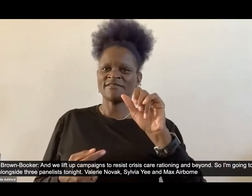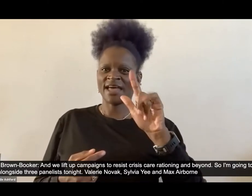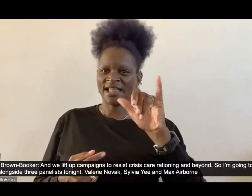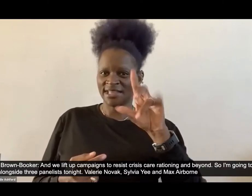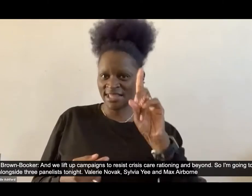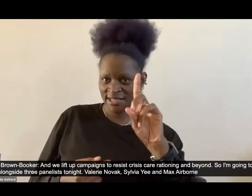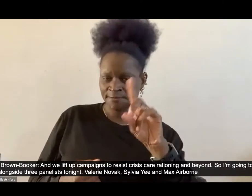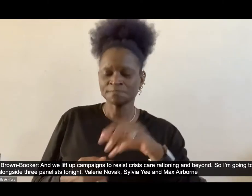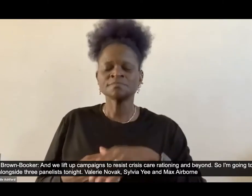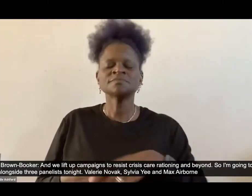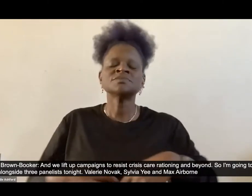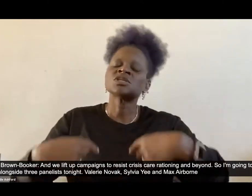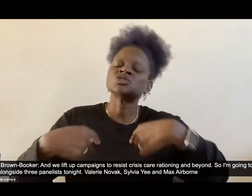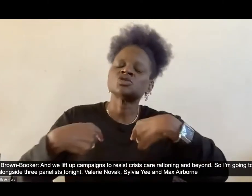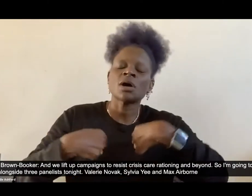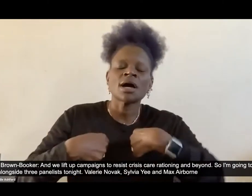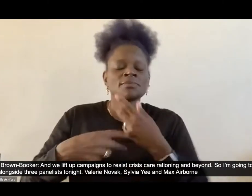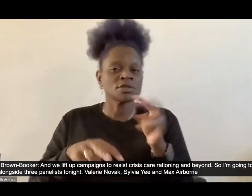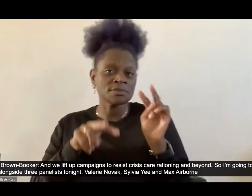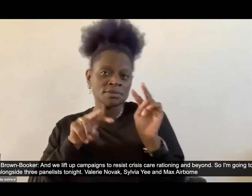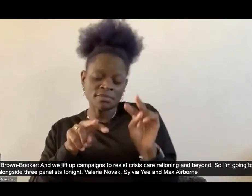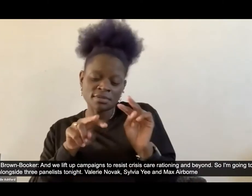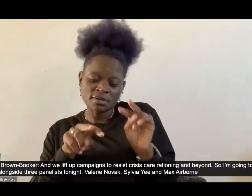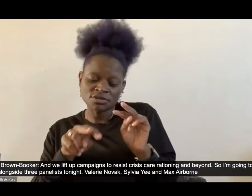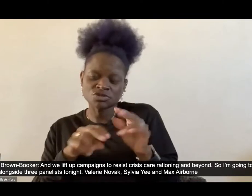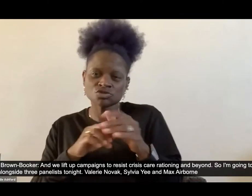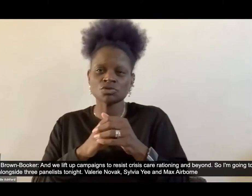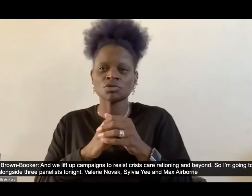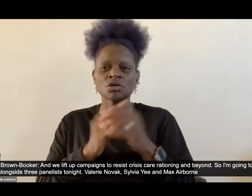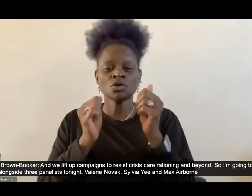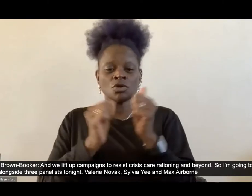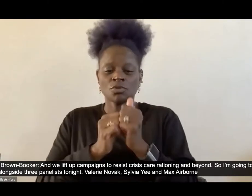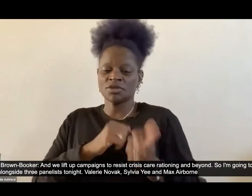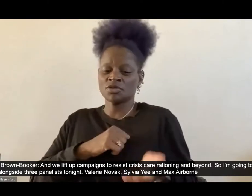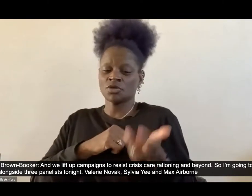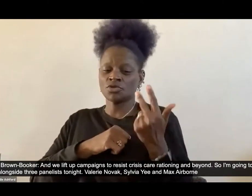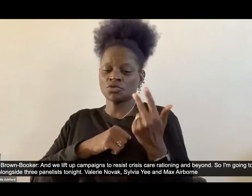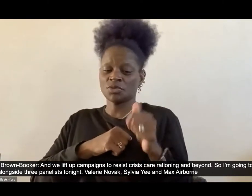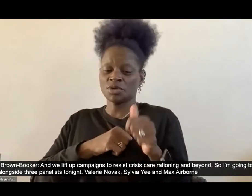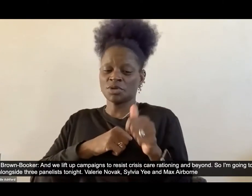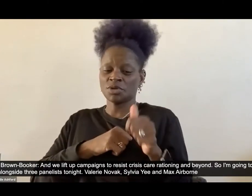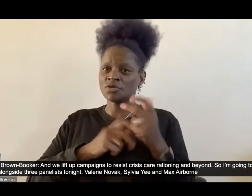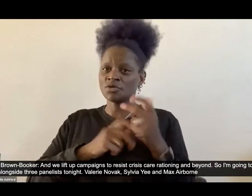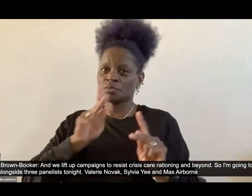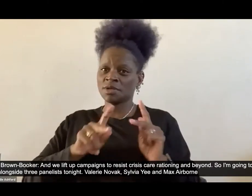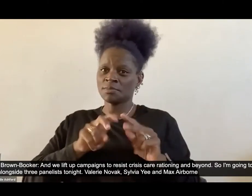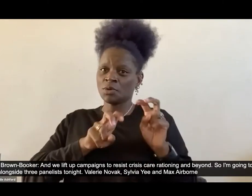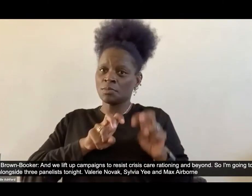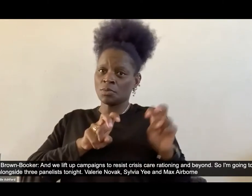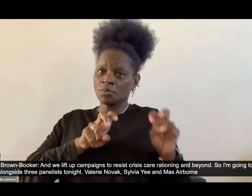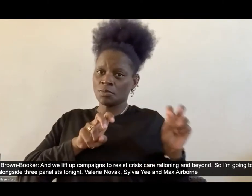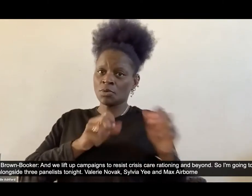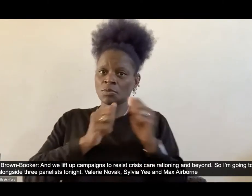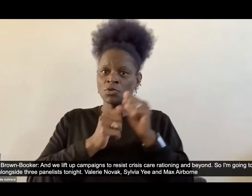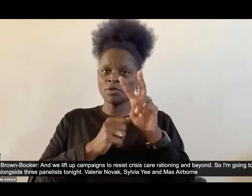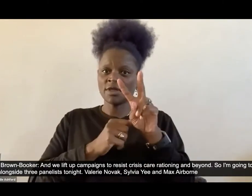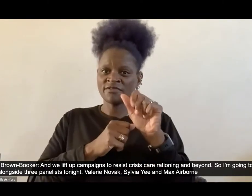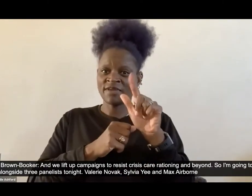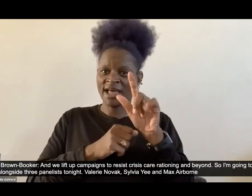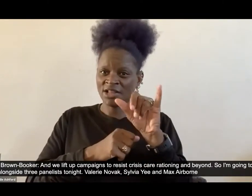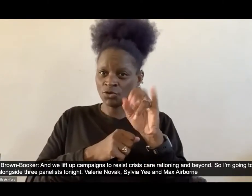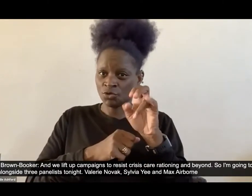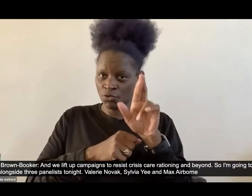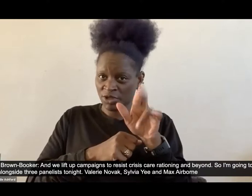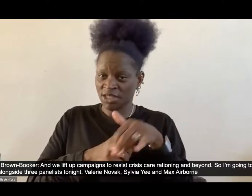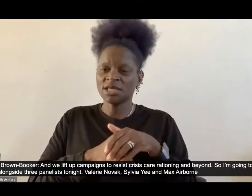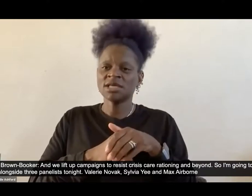moderating and alongside three panelists tonight. Uh, Valerie Novak, Sylvia